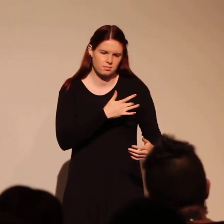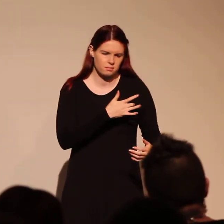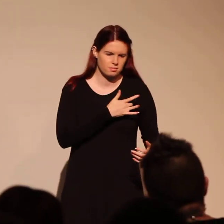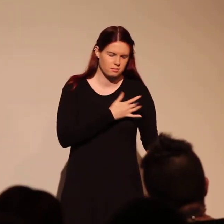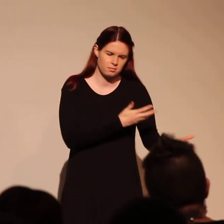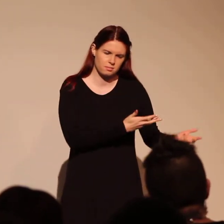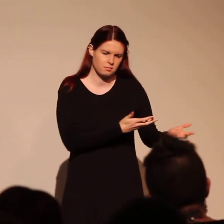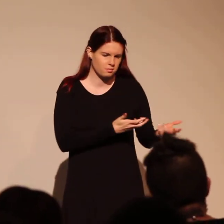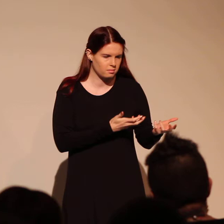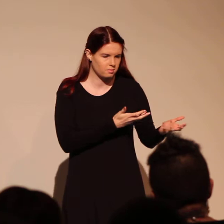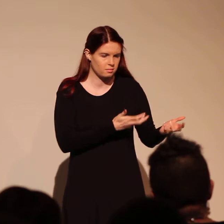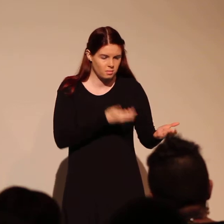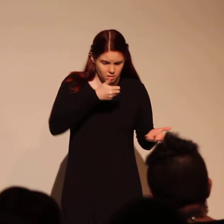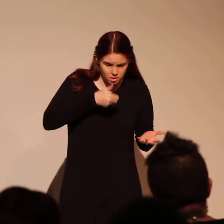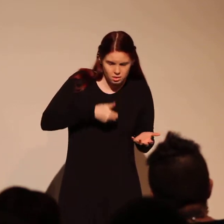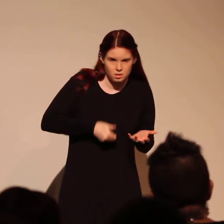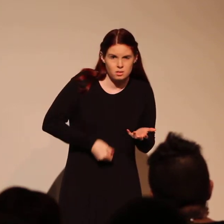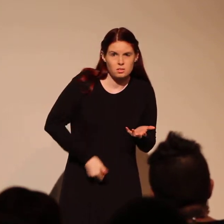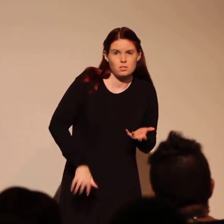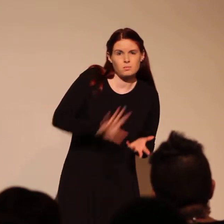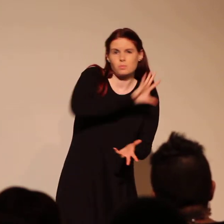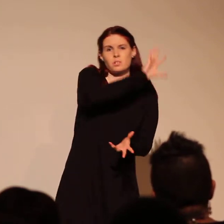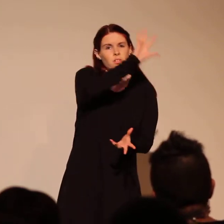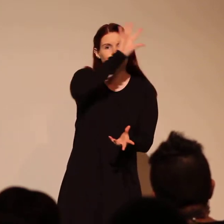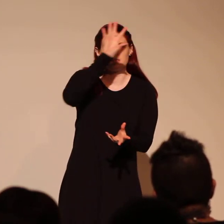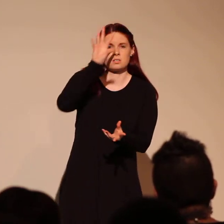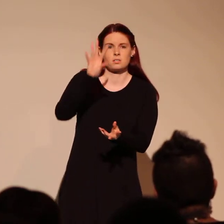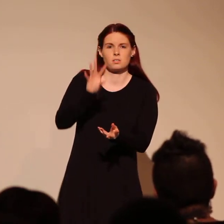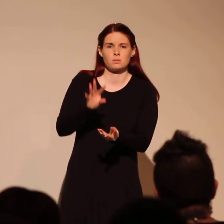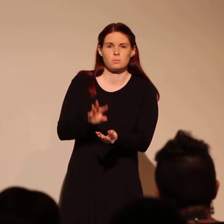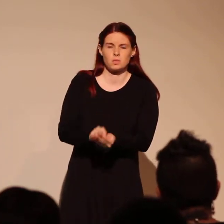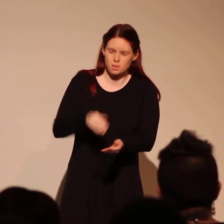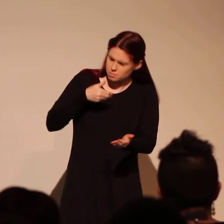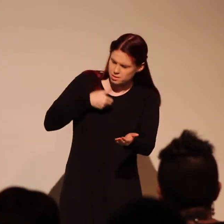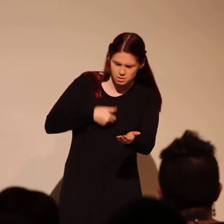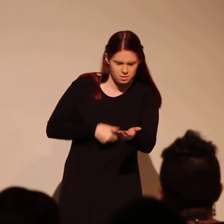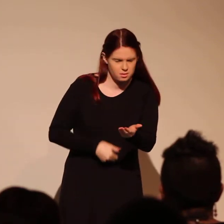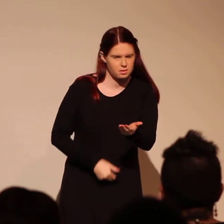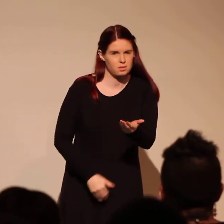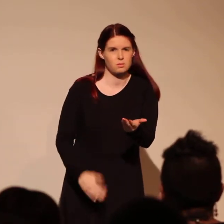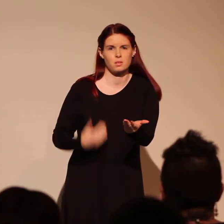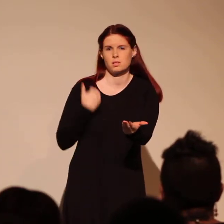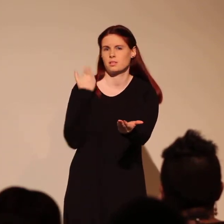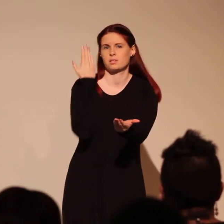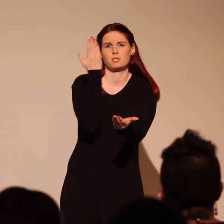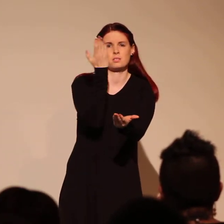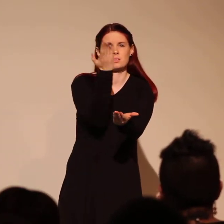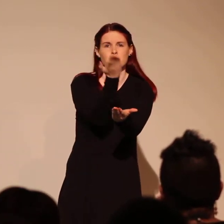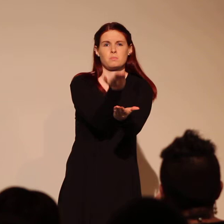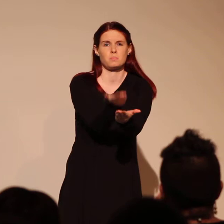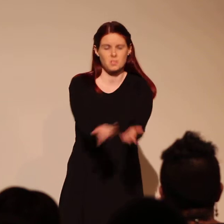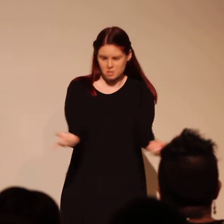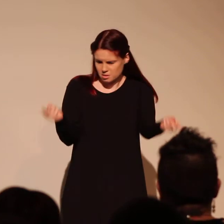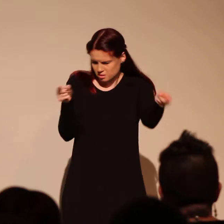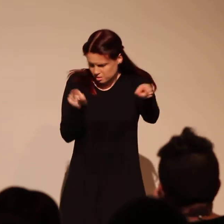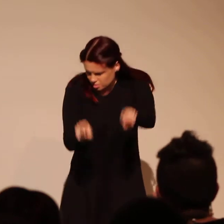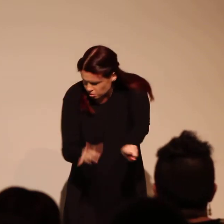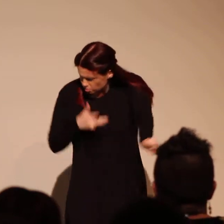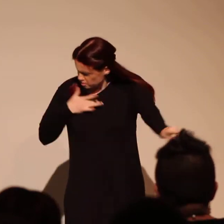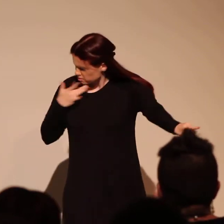are made of greed. This is my kingdom come. This is my kingdom come. One